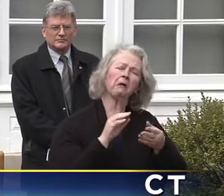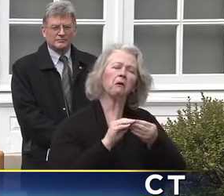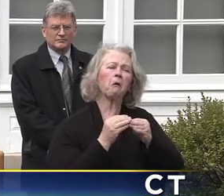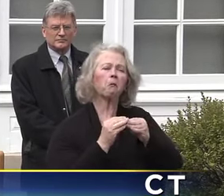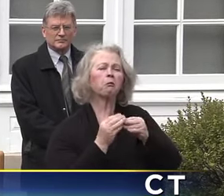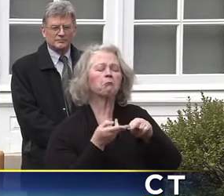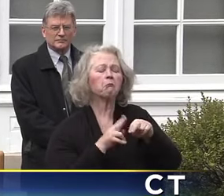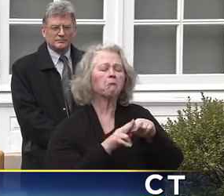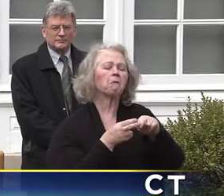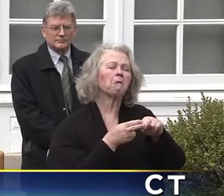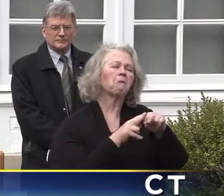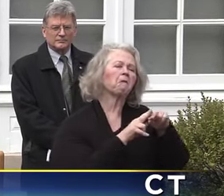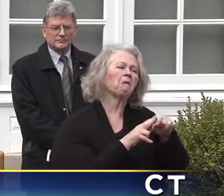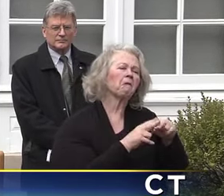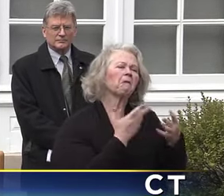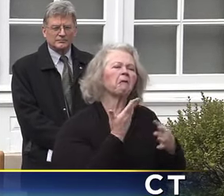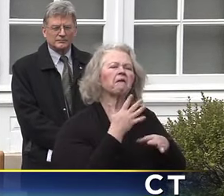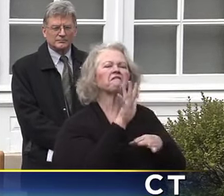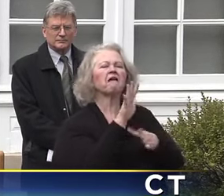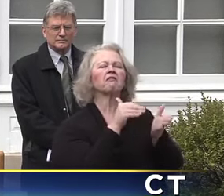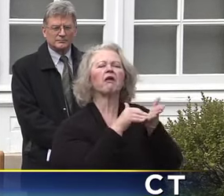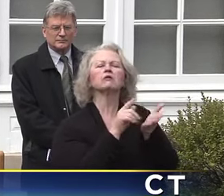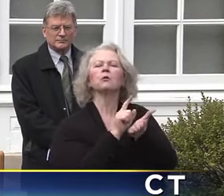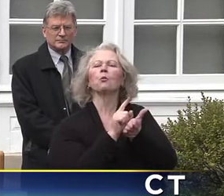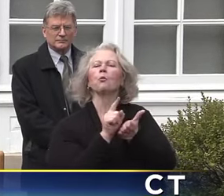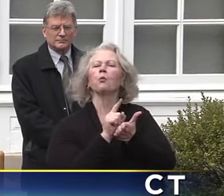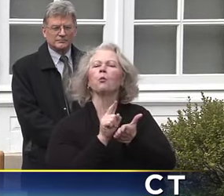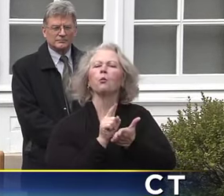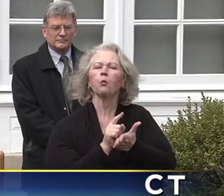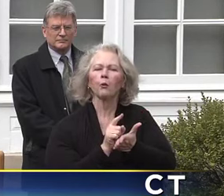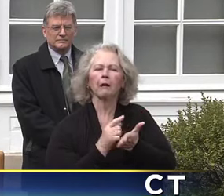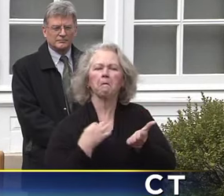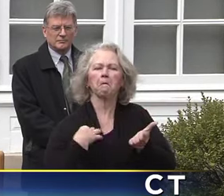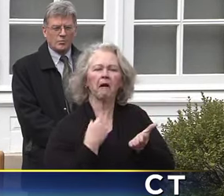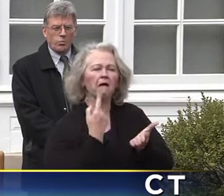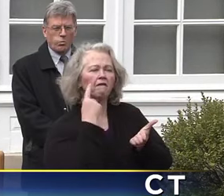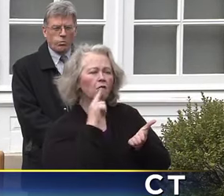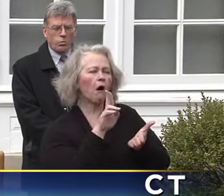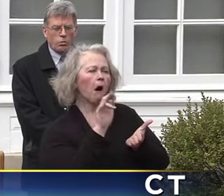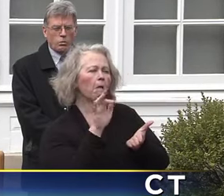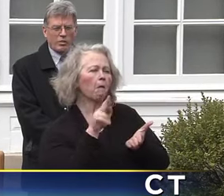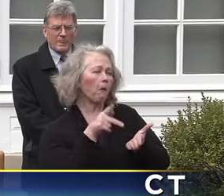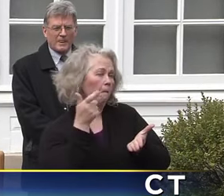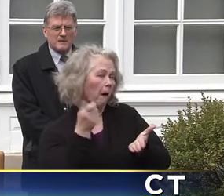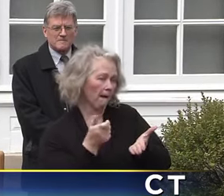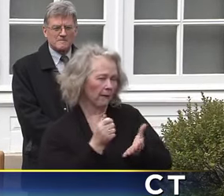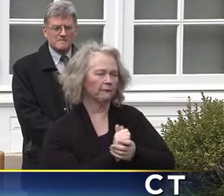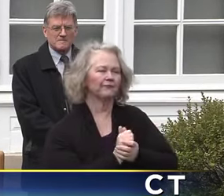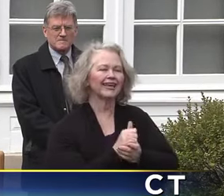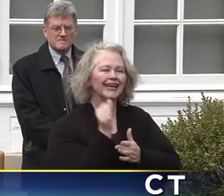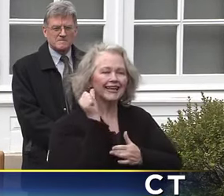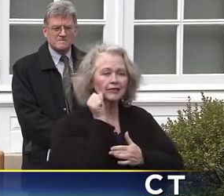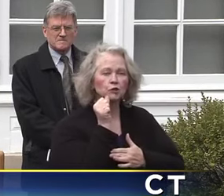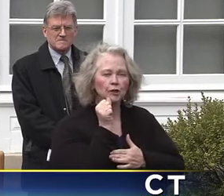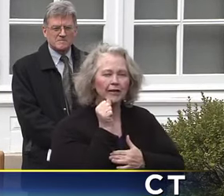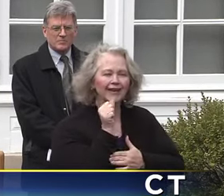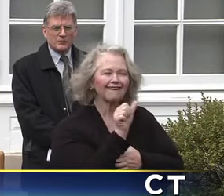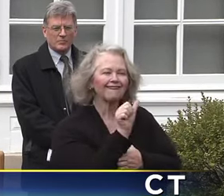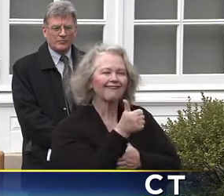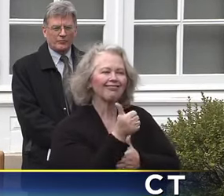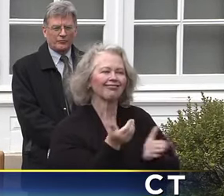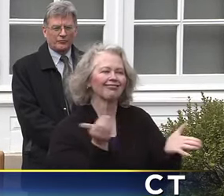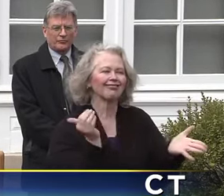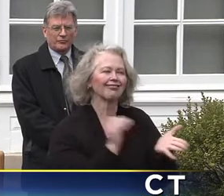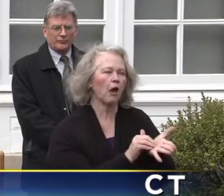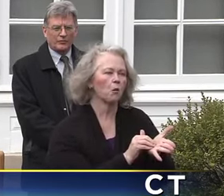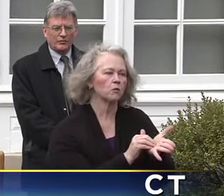say 5,000 people a week applying for unemployment comp. Yesterday, 10,000